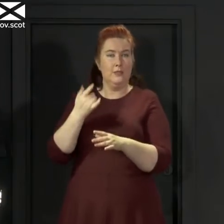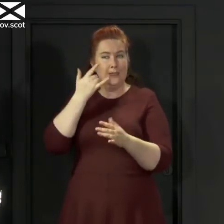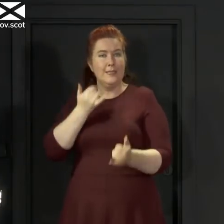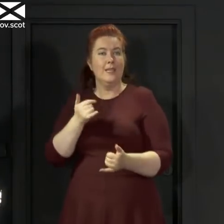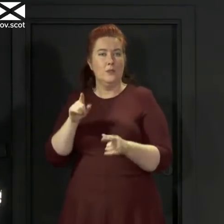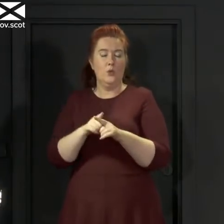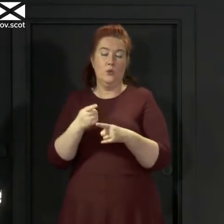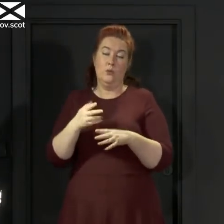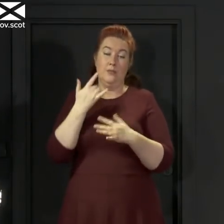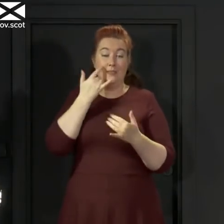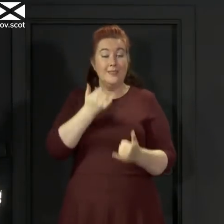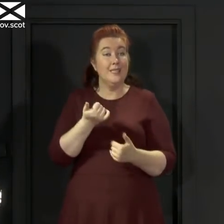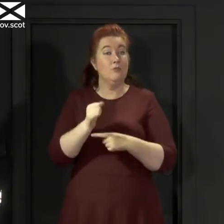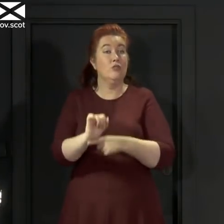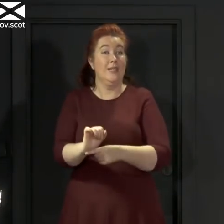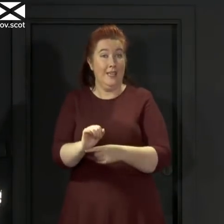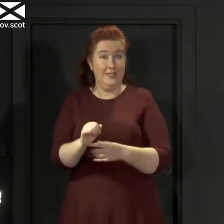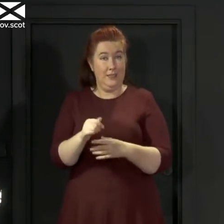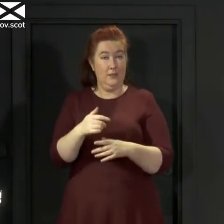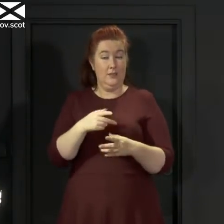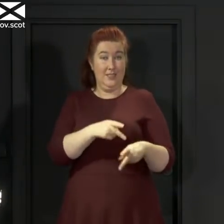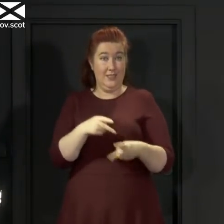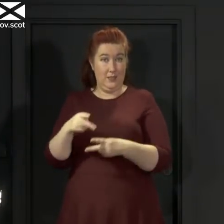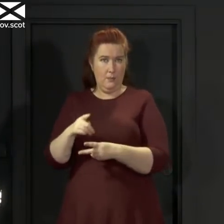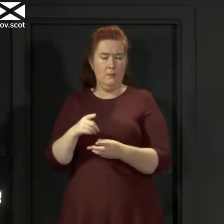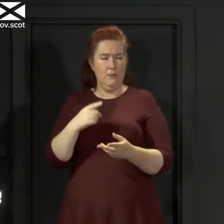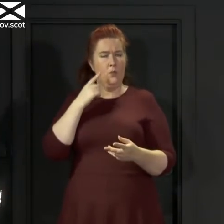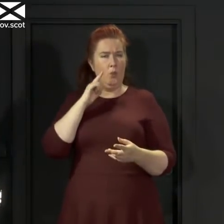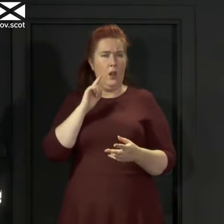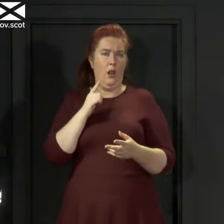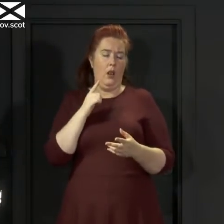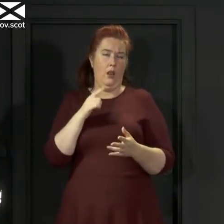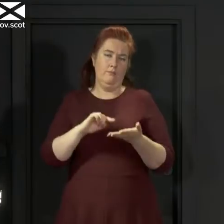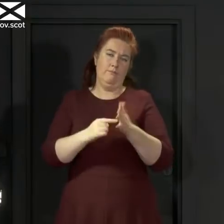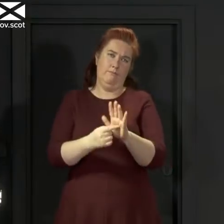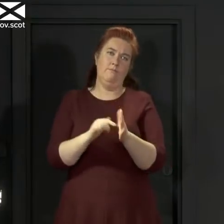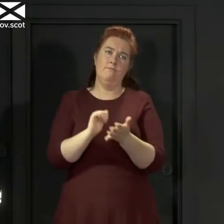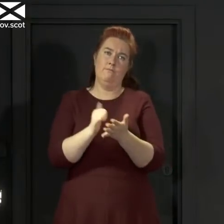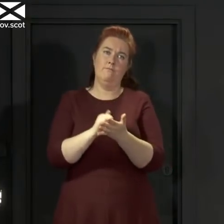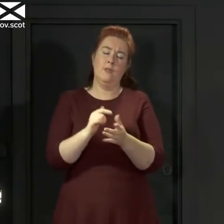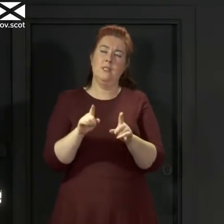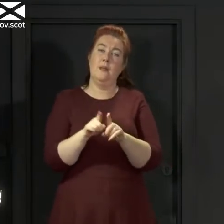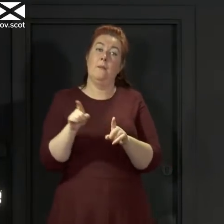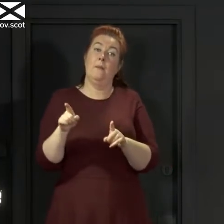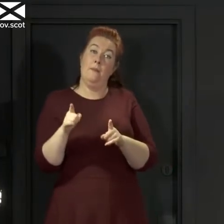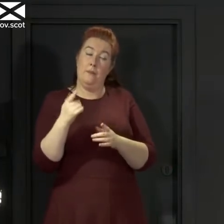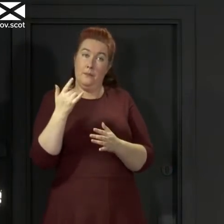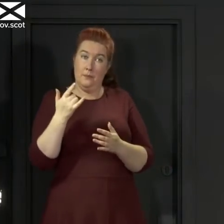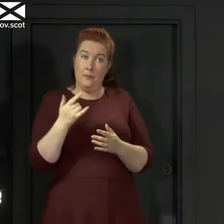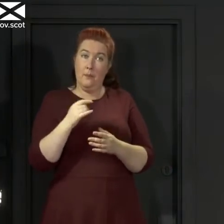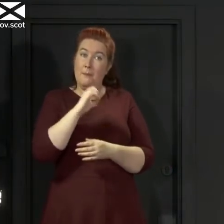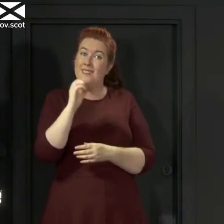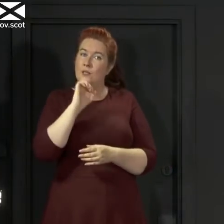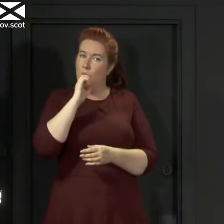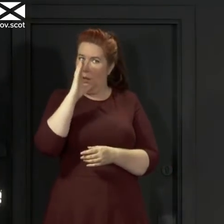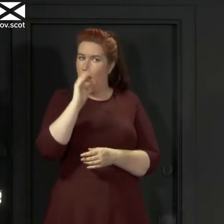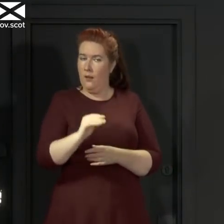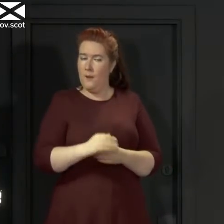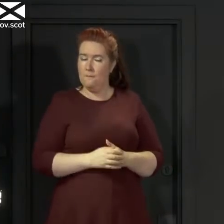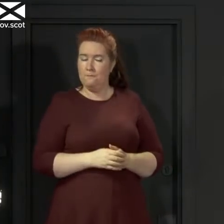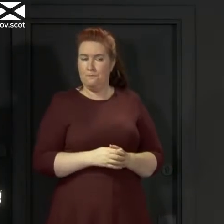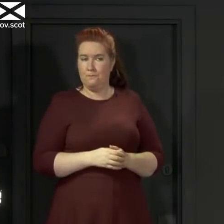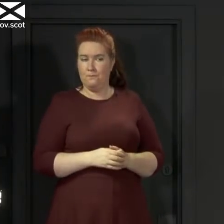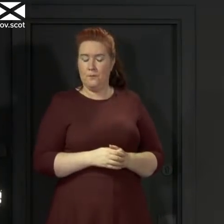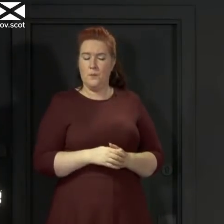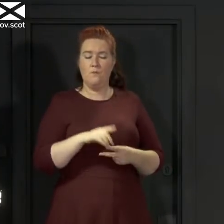think that the turnaround time for tests will be one of the metrics that we look to to add to that. On the point about